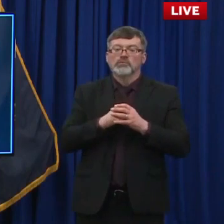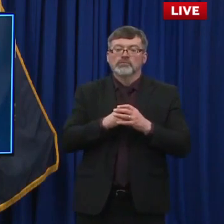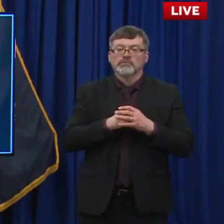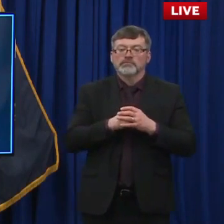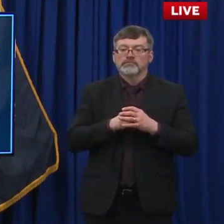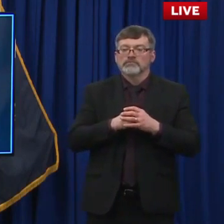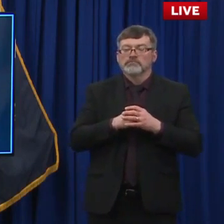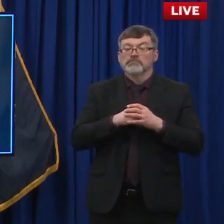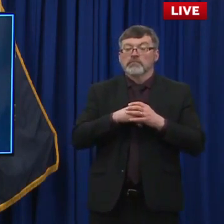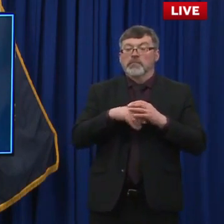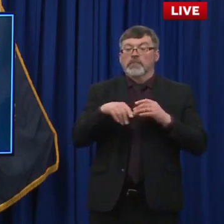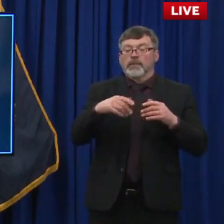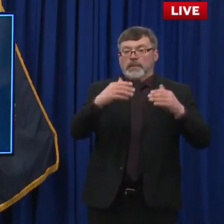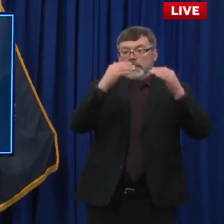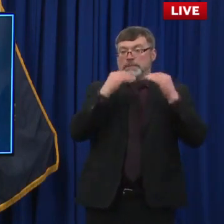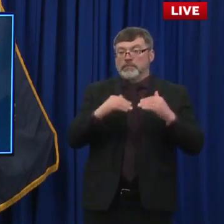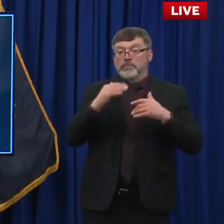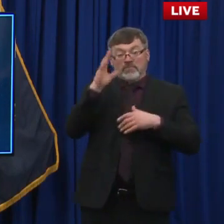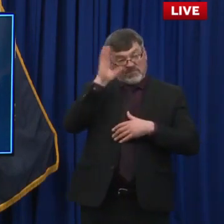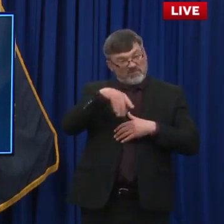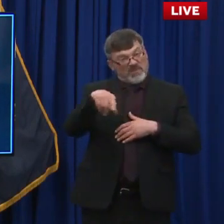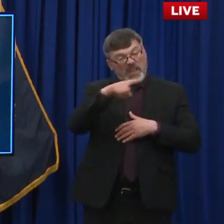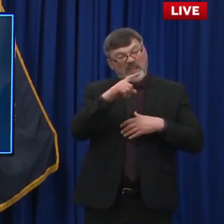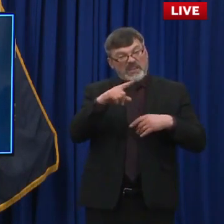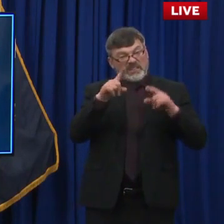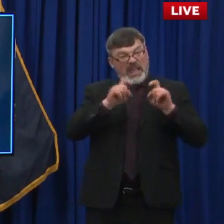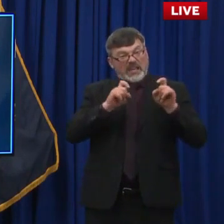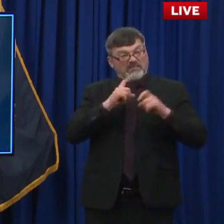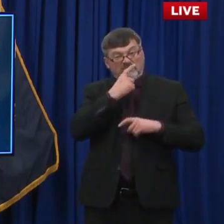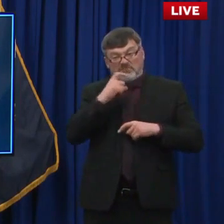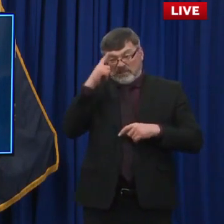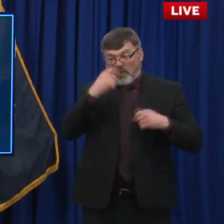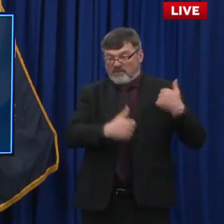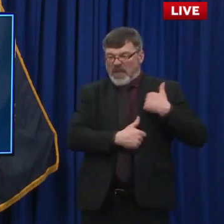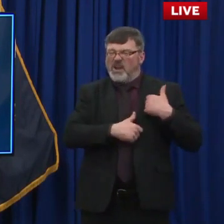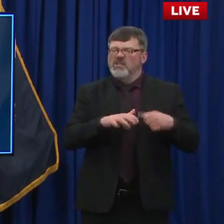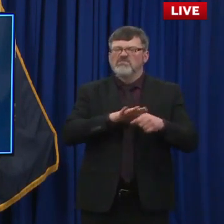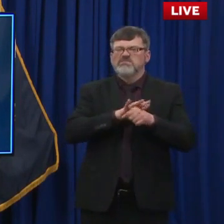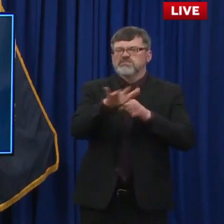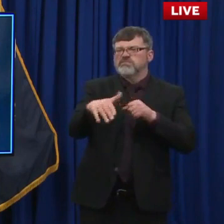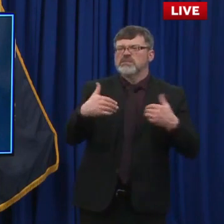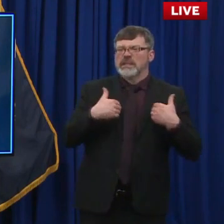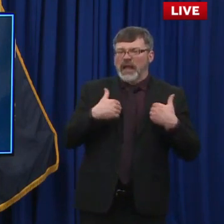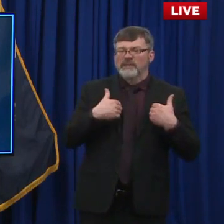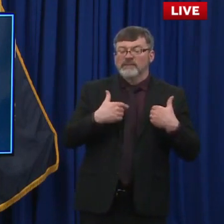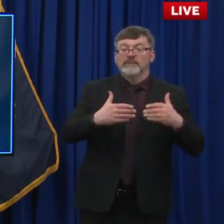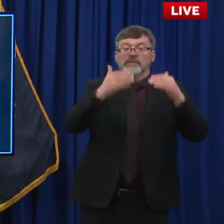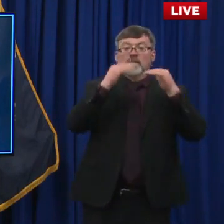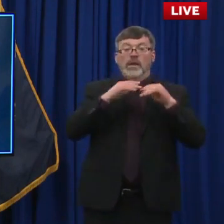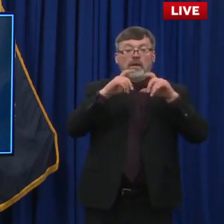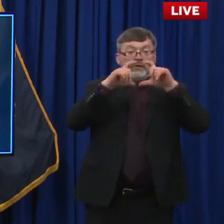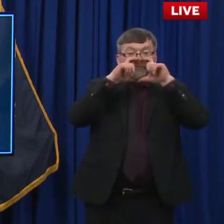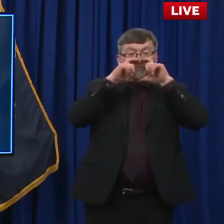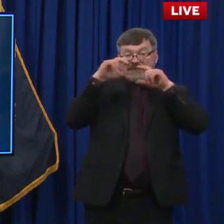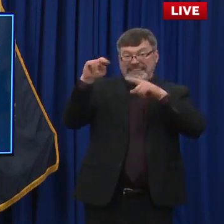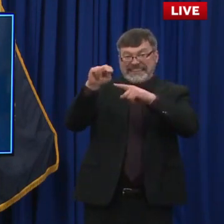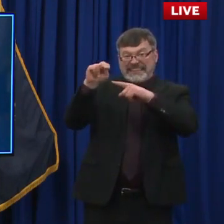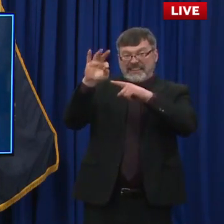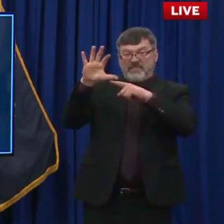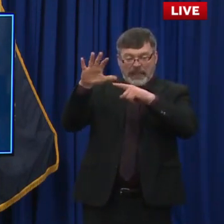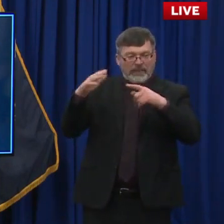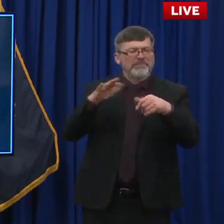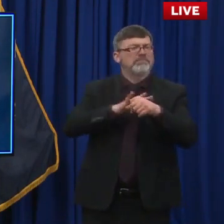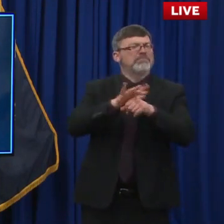issue and overall testing went very well with minimal delays and 95 mask supply was not an issue. Uh, the Veterans Home had a